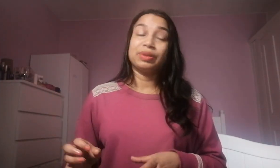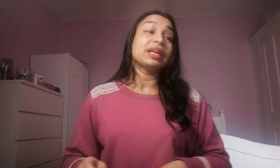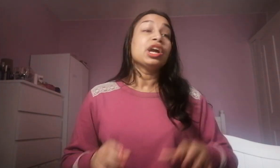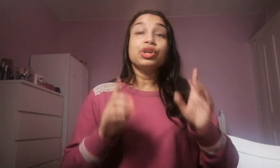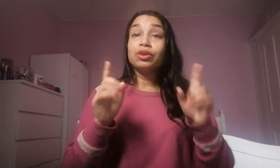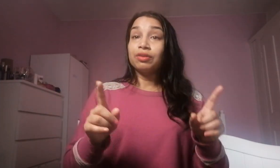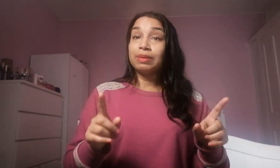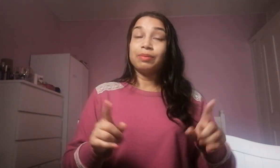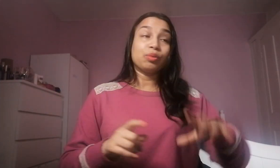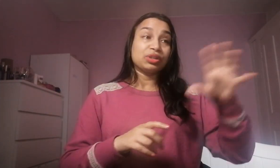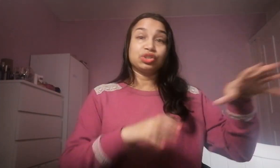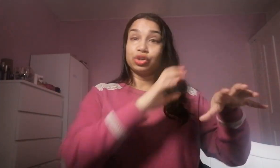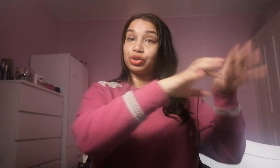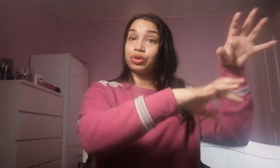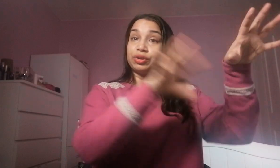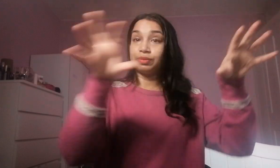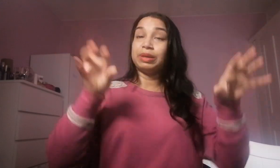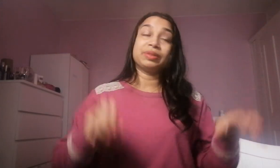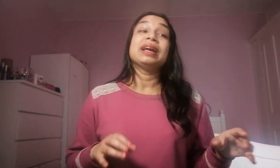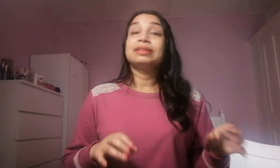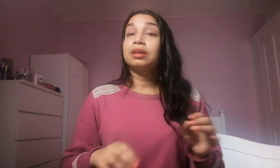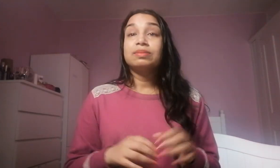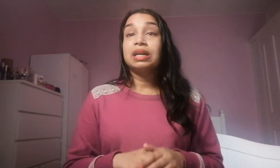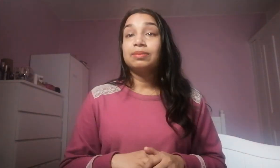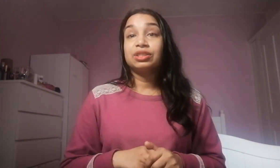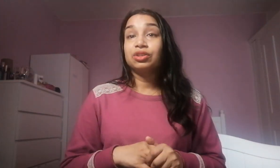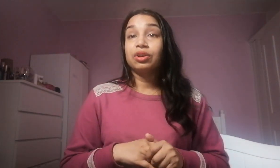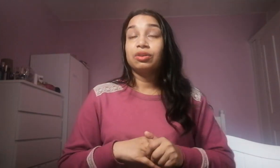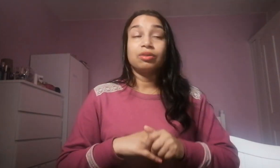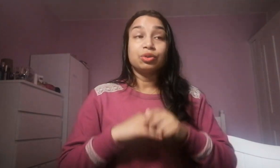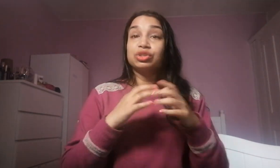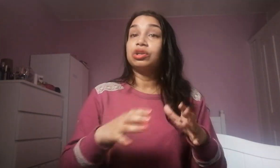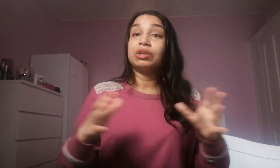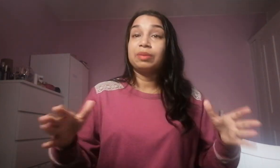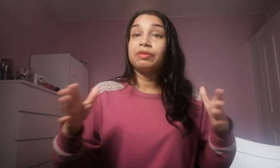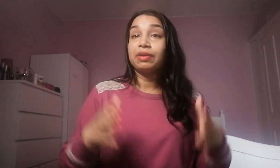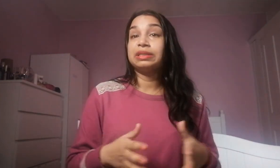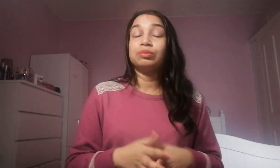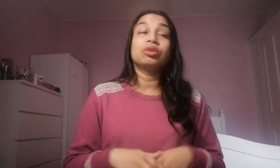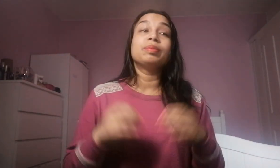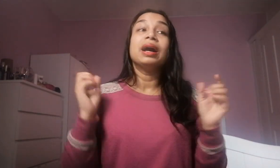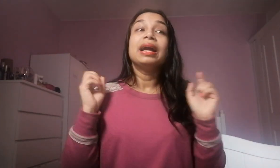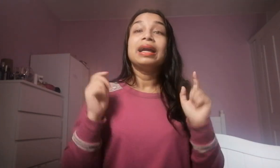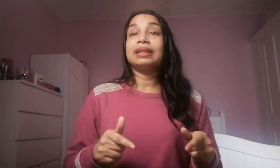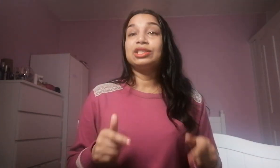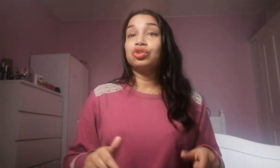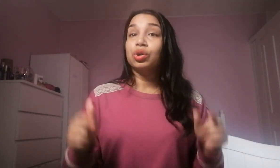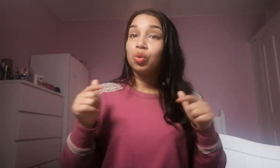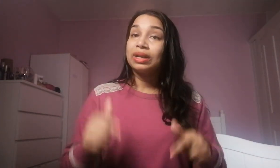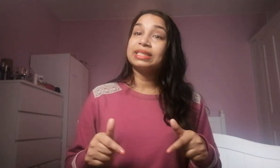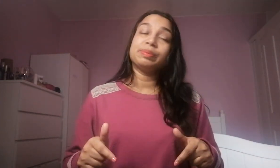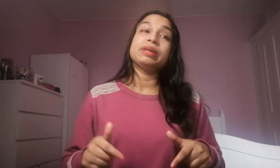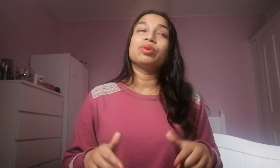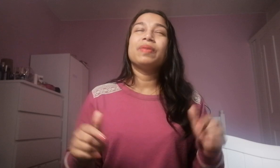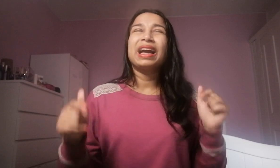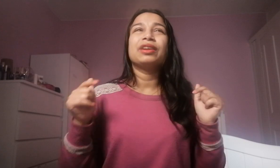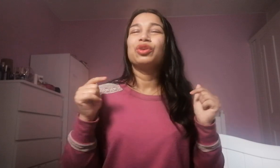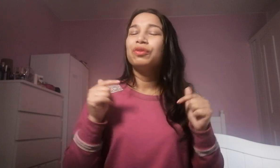with you're going to remember what circle you're going to be with sometimes a circle your circle can be very small but at least you've got quality people that you